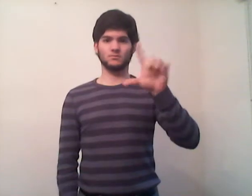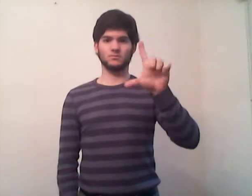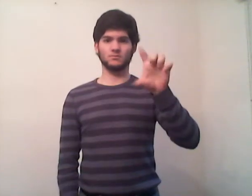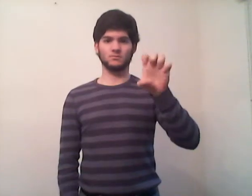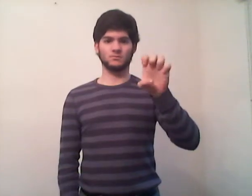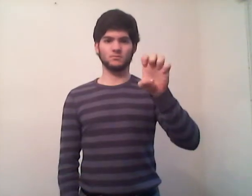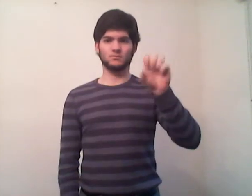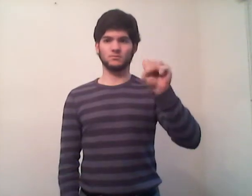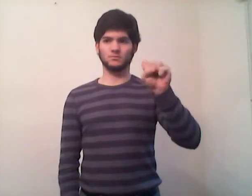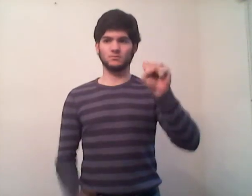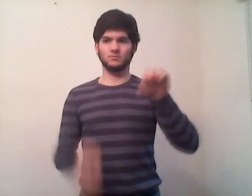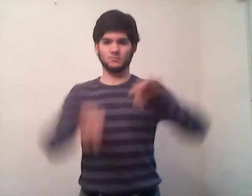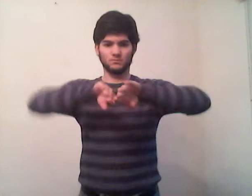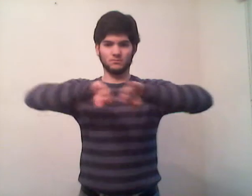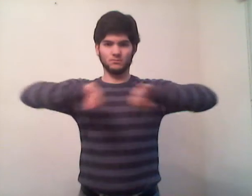miles.